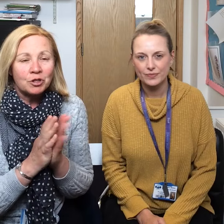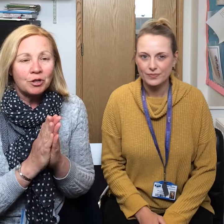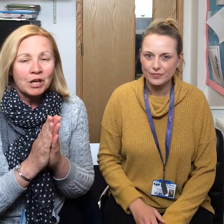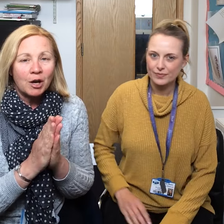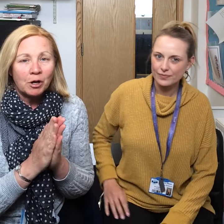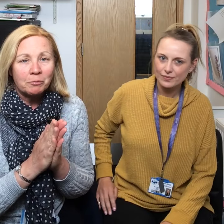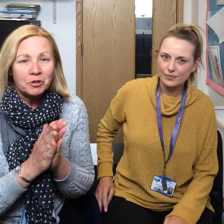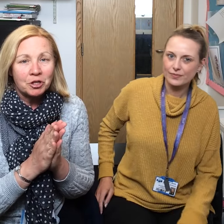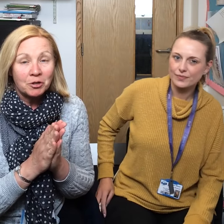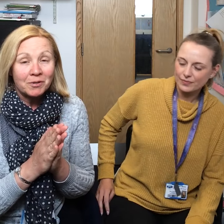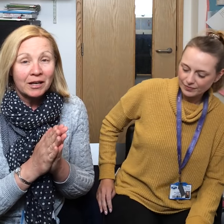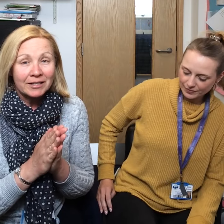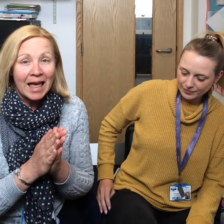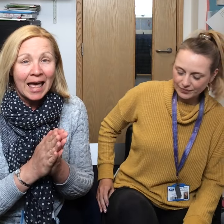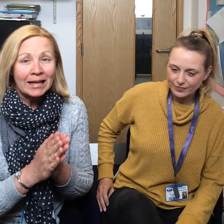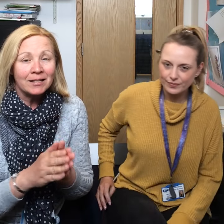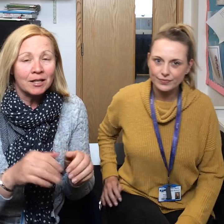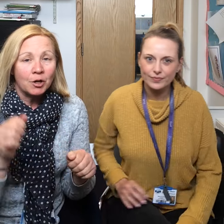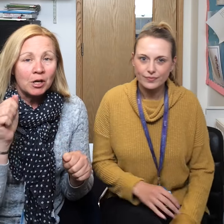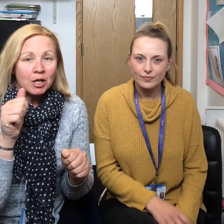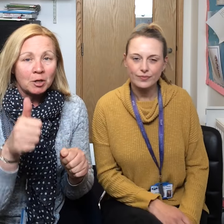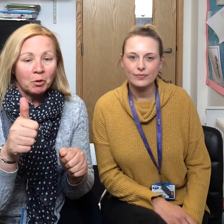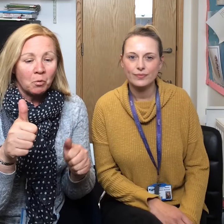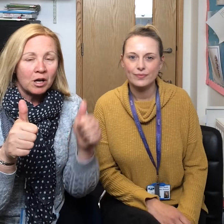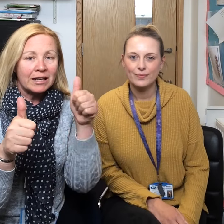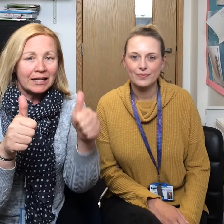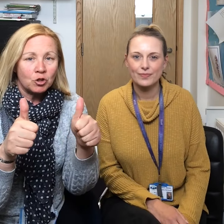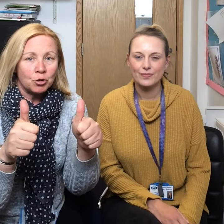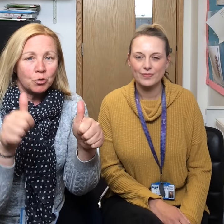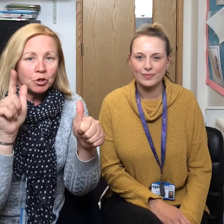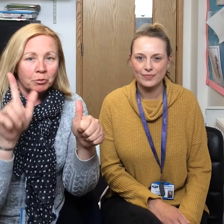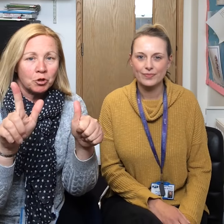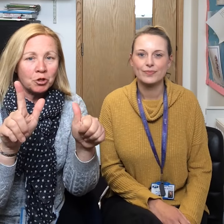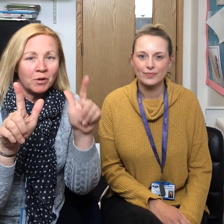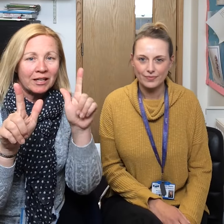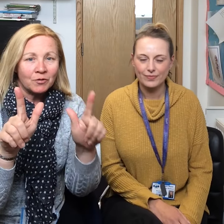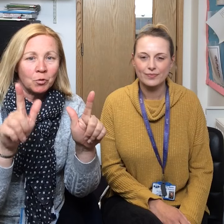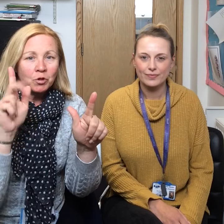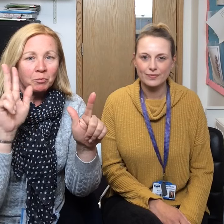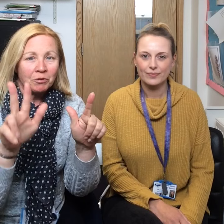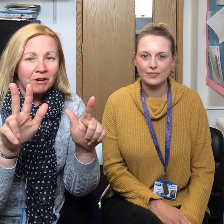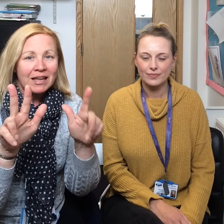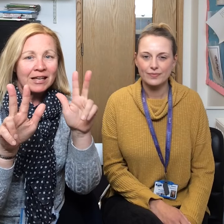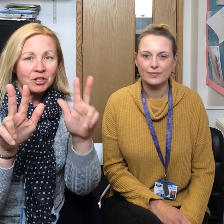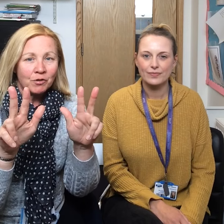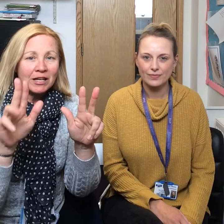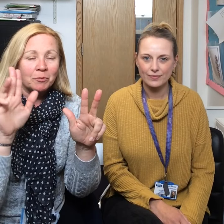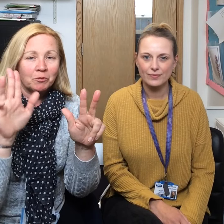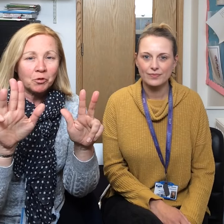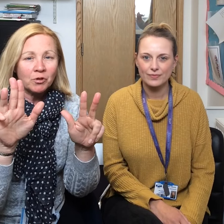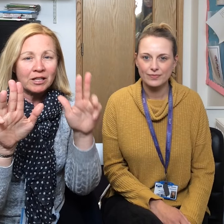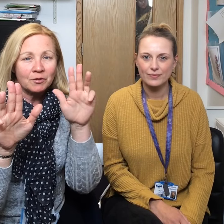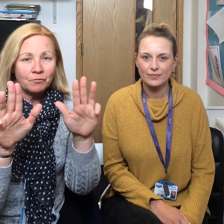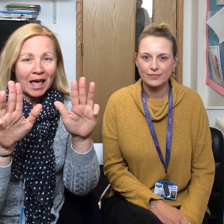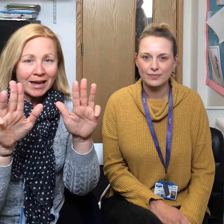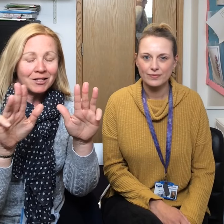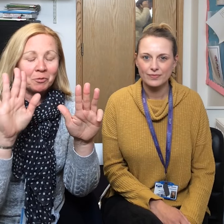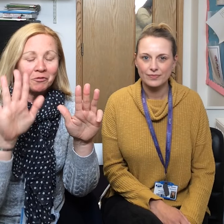to know up to ten. So double one is two, double two is four, double three is three, double four is eight, double